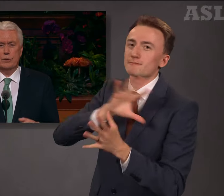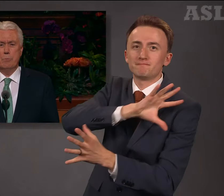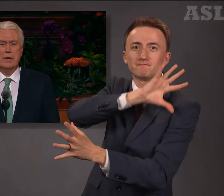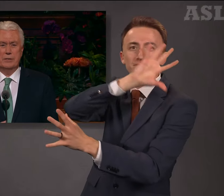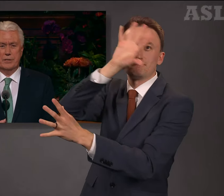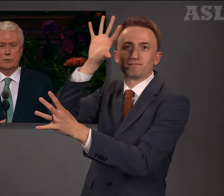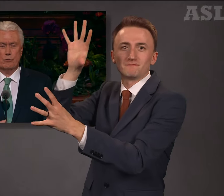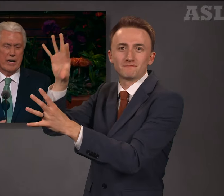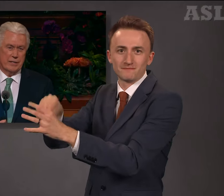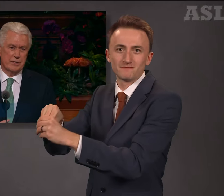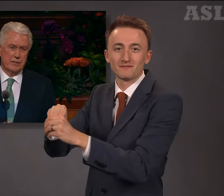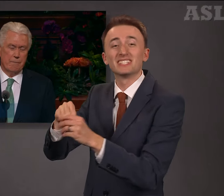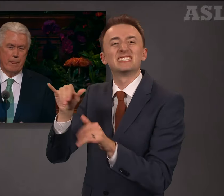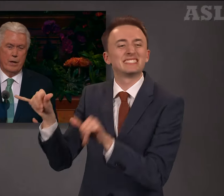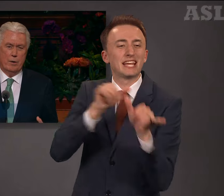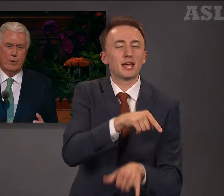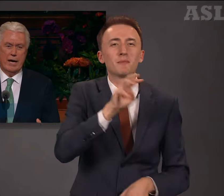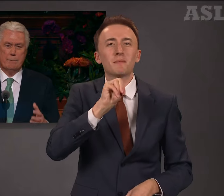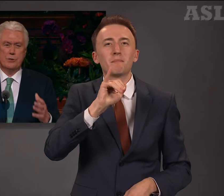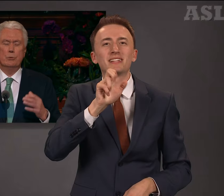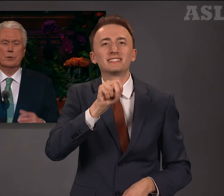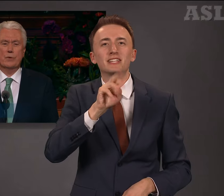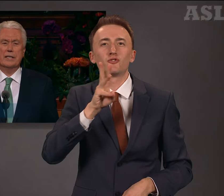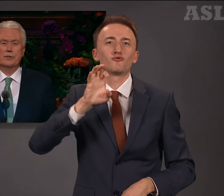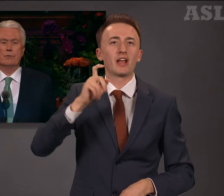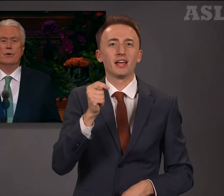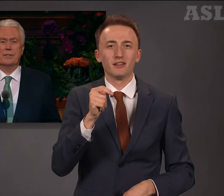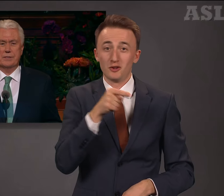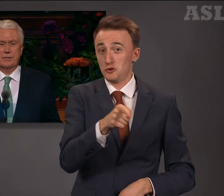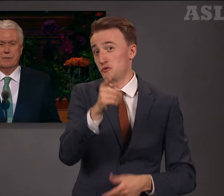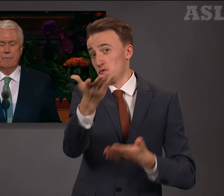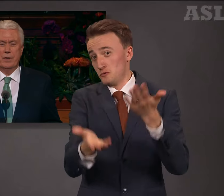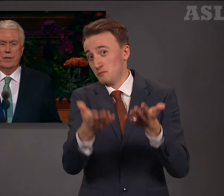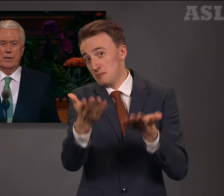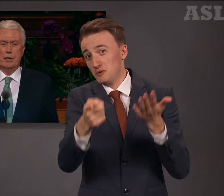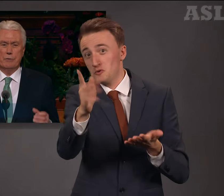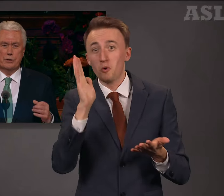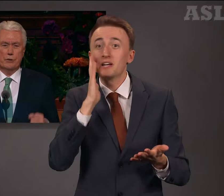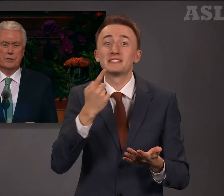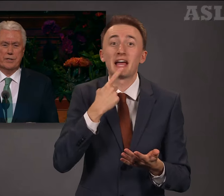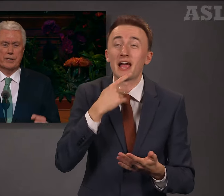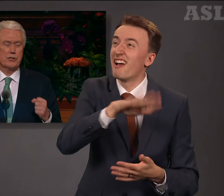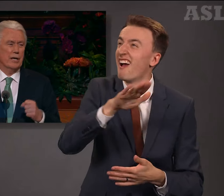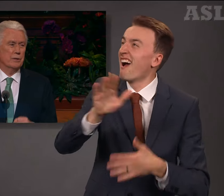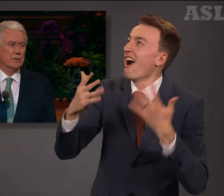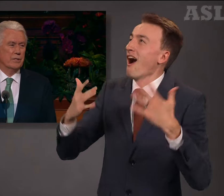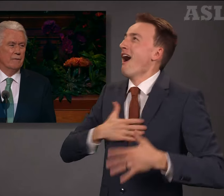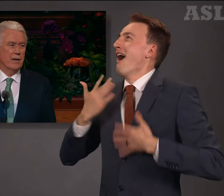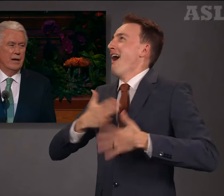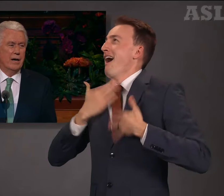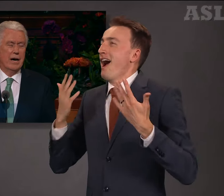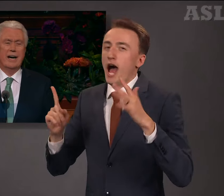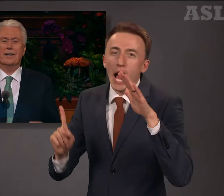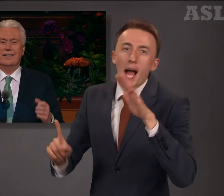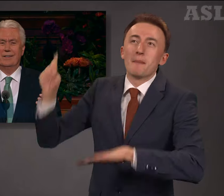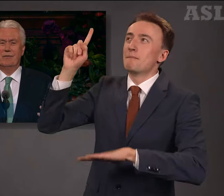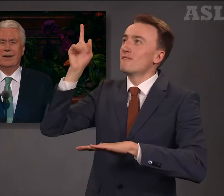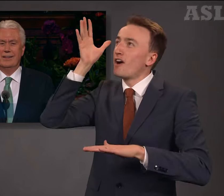Milton Wright, perhaps you will raise your voice in rejoicing and shout, Lord, higher, higher,